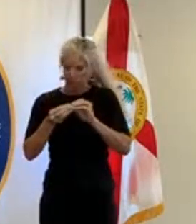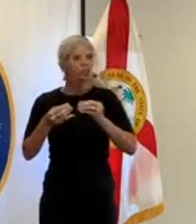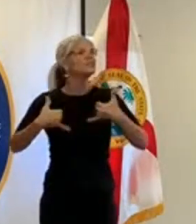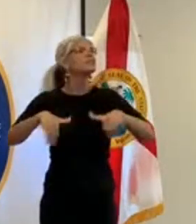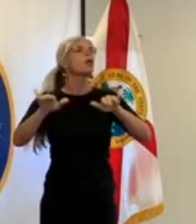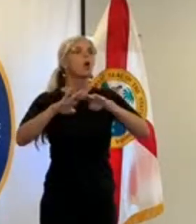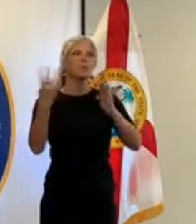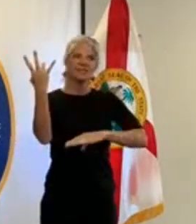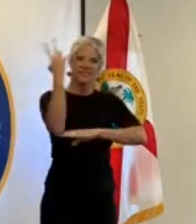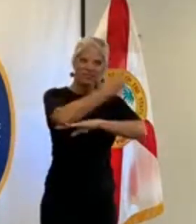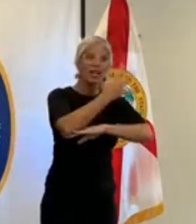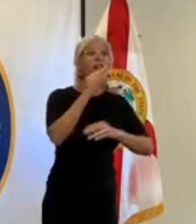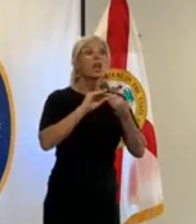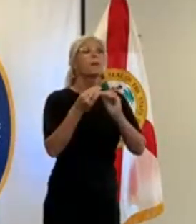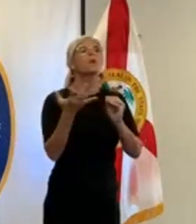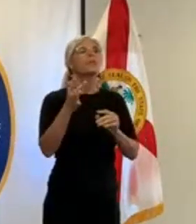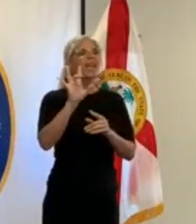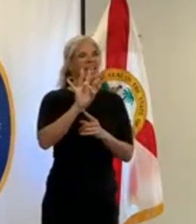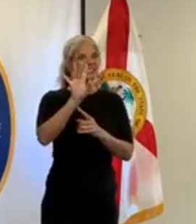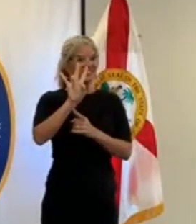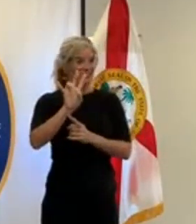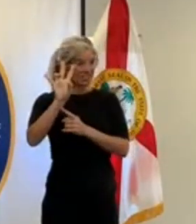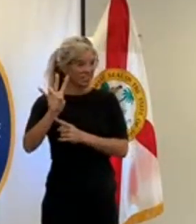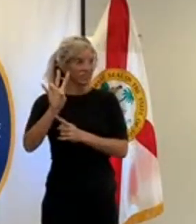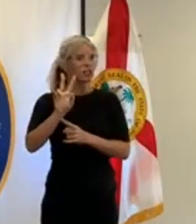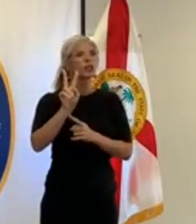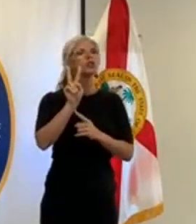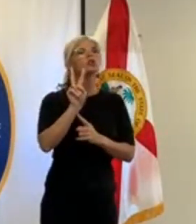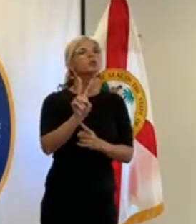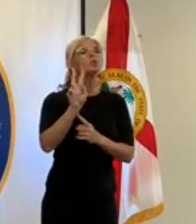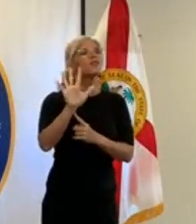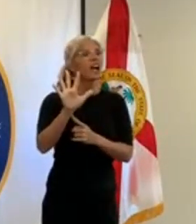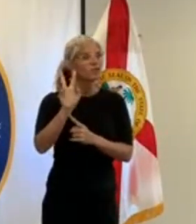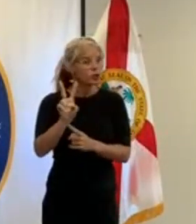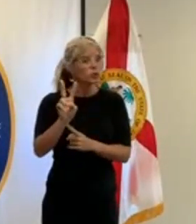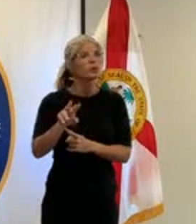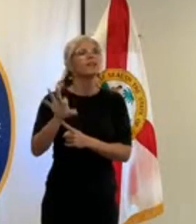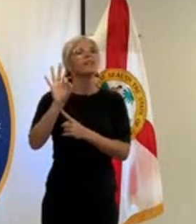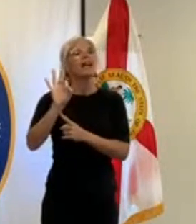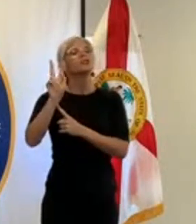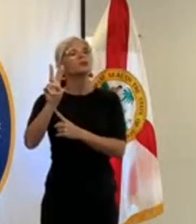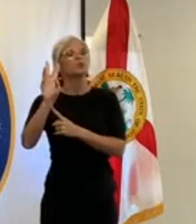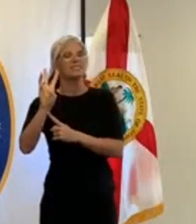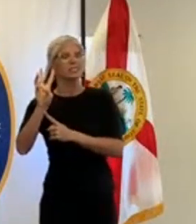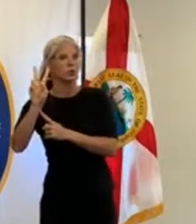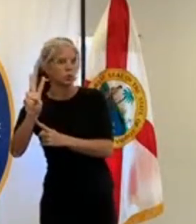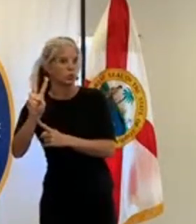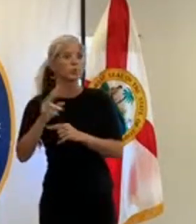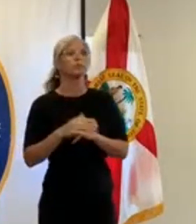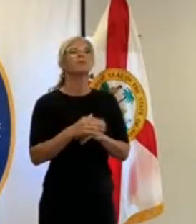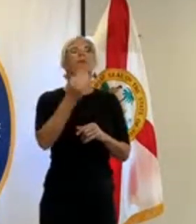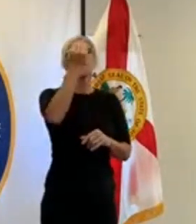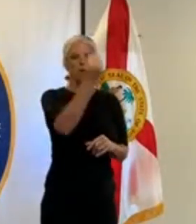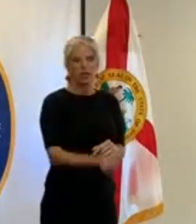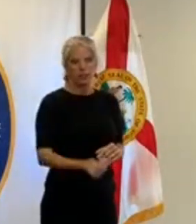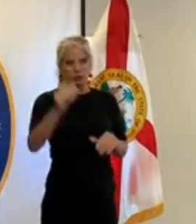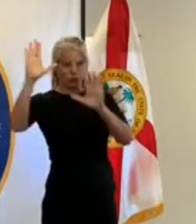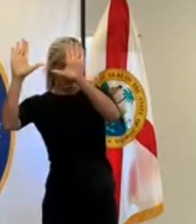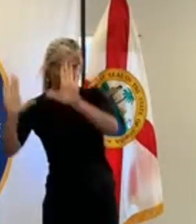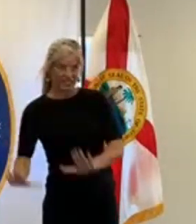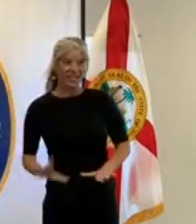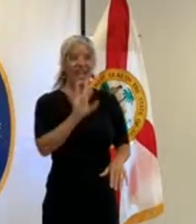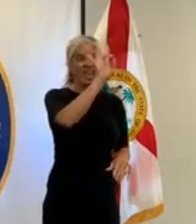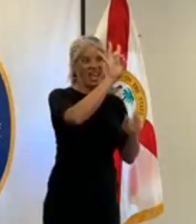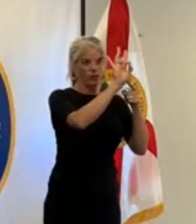877-252-9362 and that is open monday through sunday eight to five and then our website again is alert